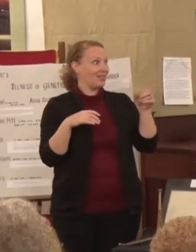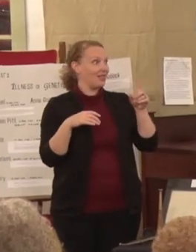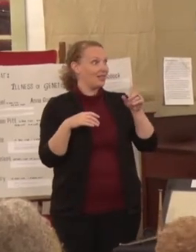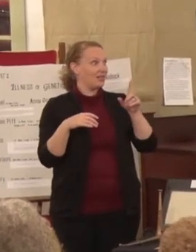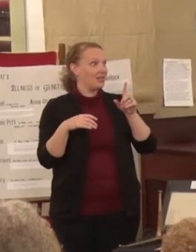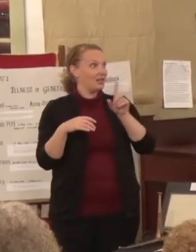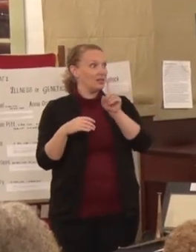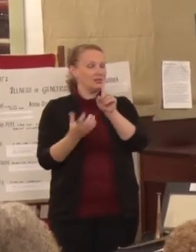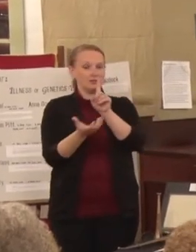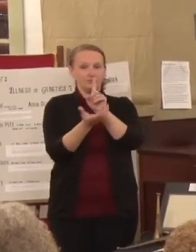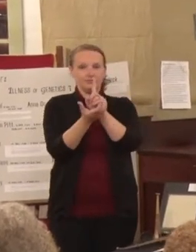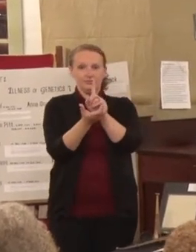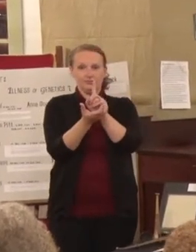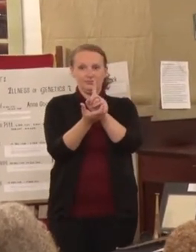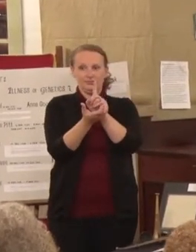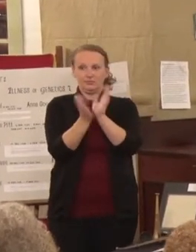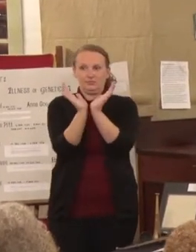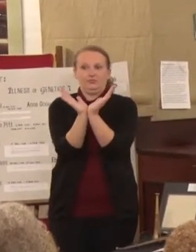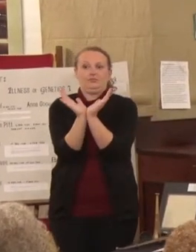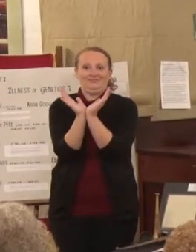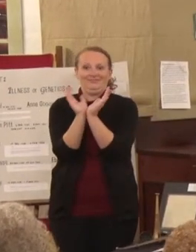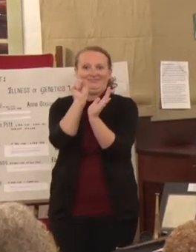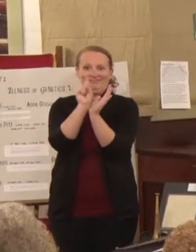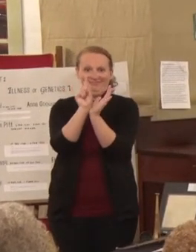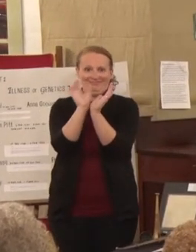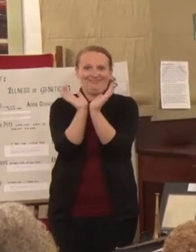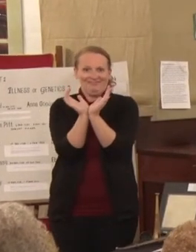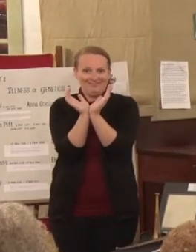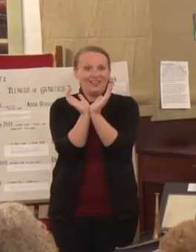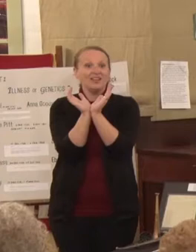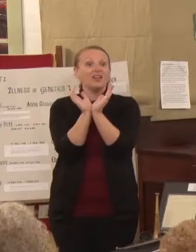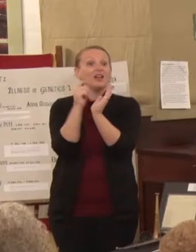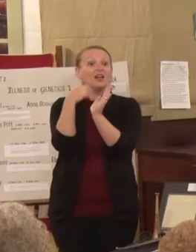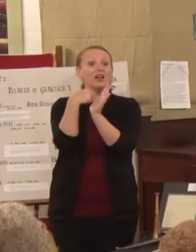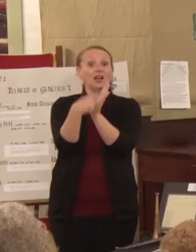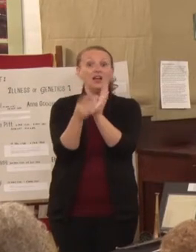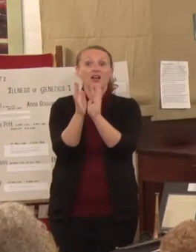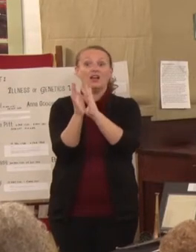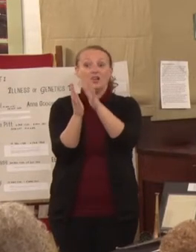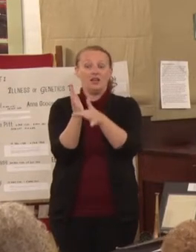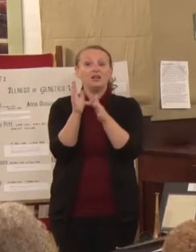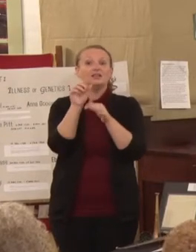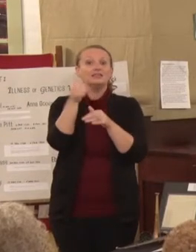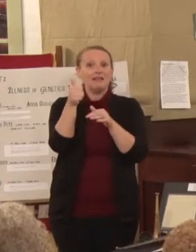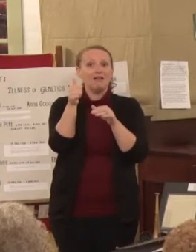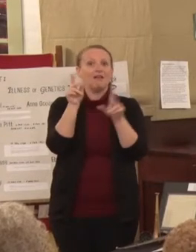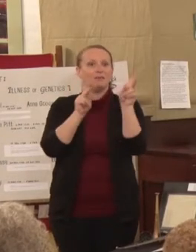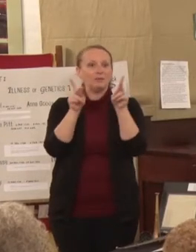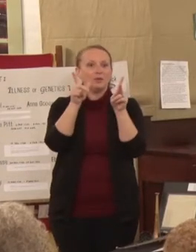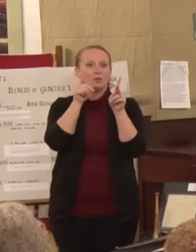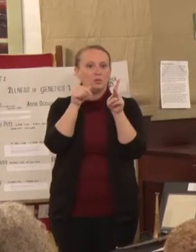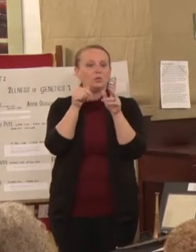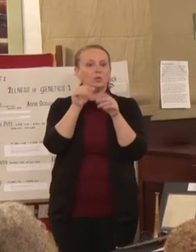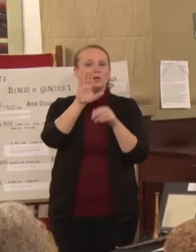benefactors at the meeting to establish the school for the deaf. So really, it's a beautiful